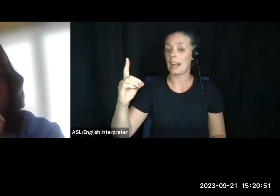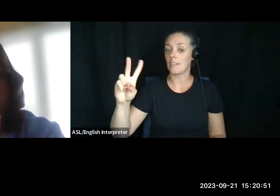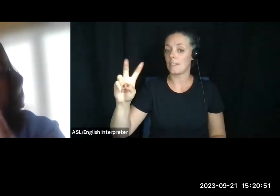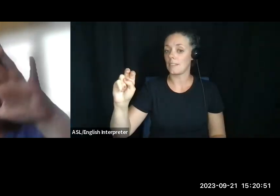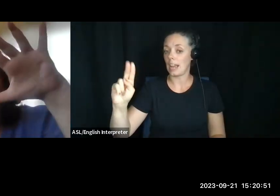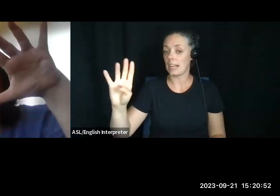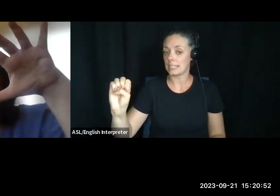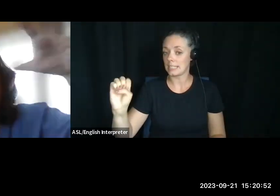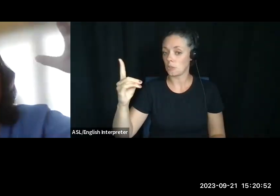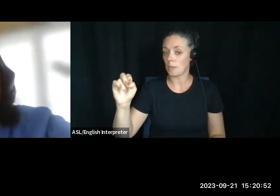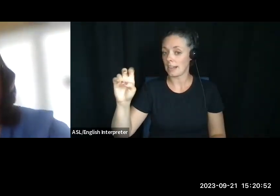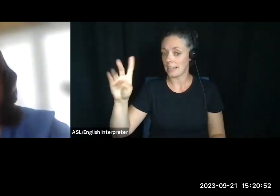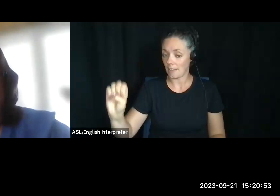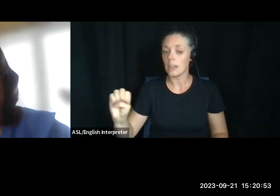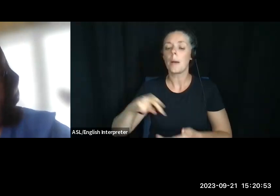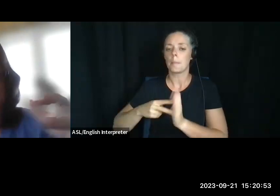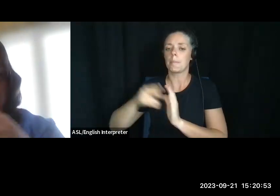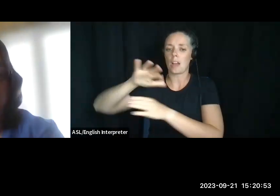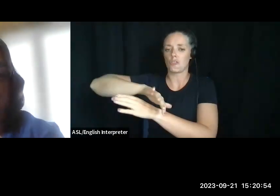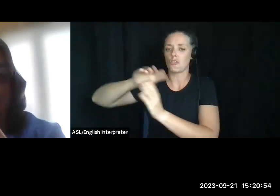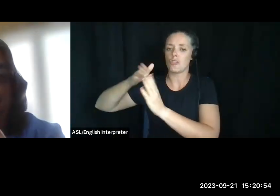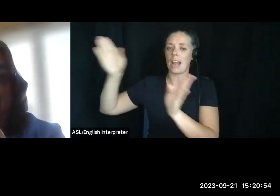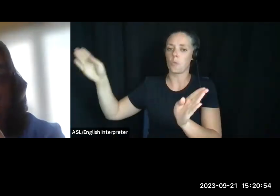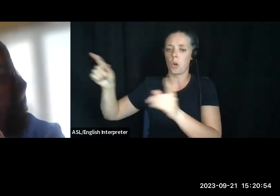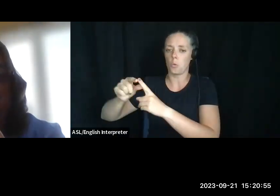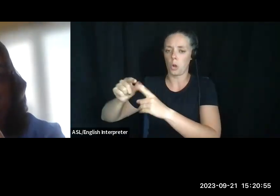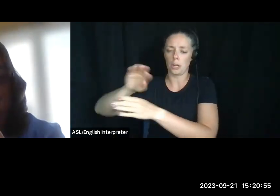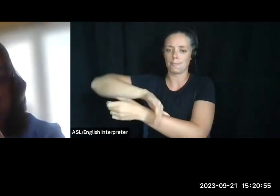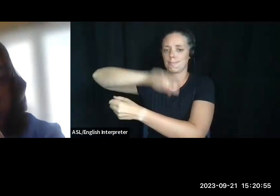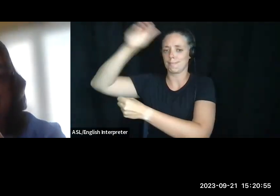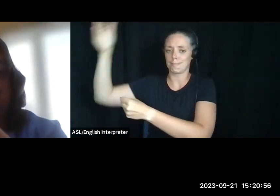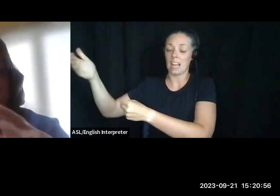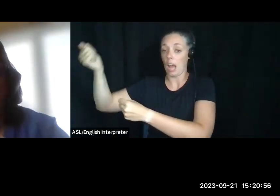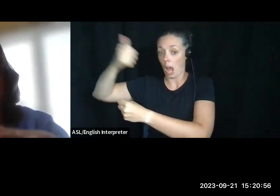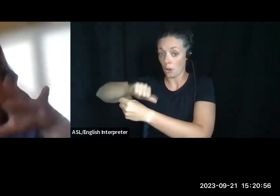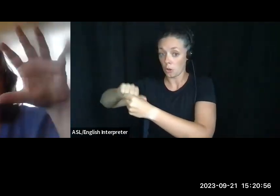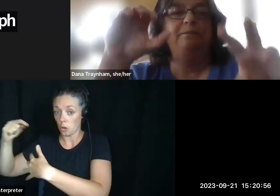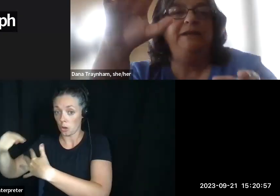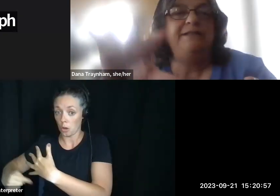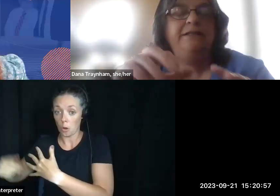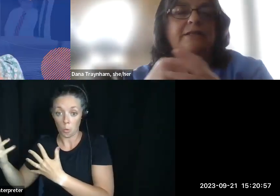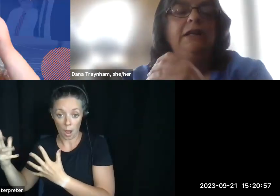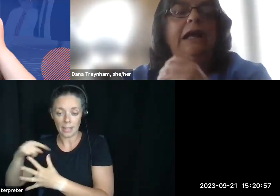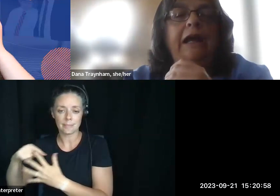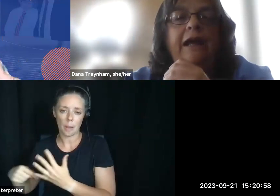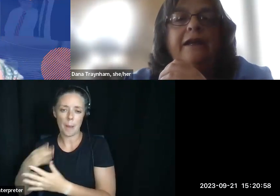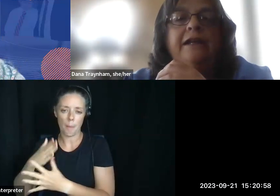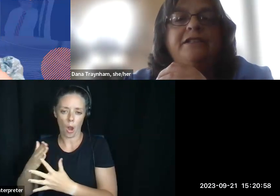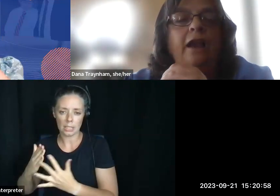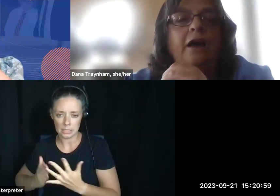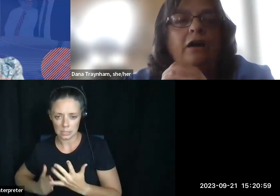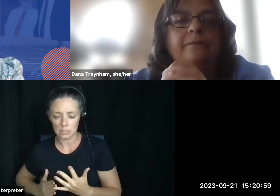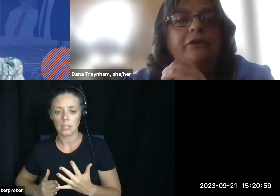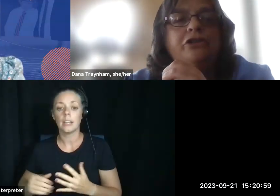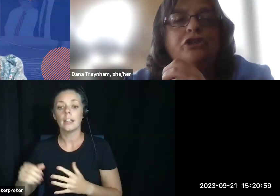being the general umbrella term. And under advanced directives, there are parts and pieces and